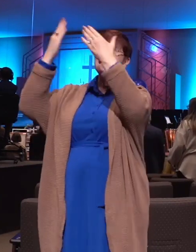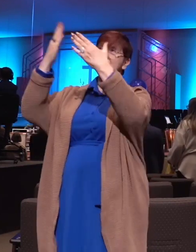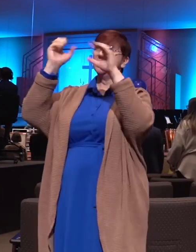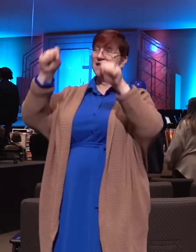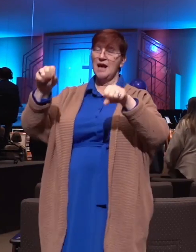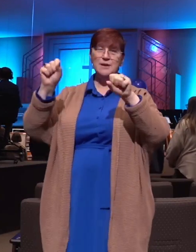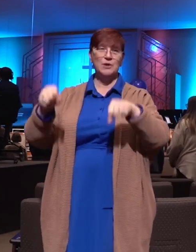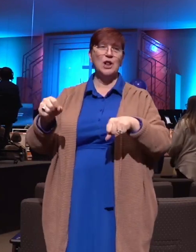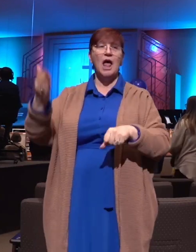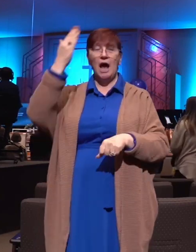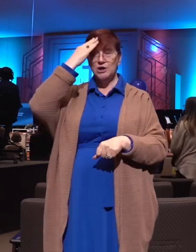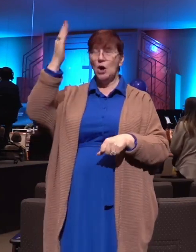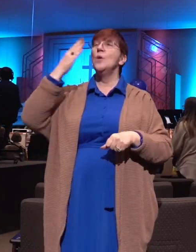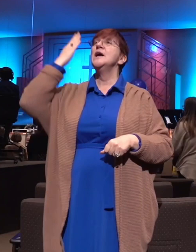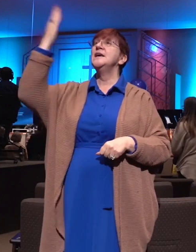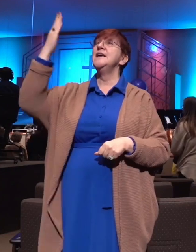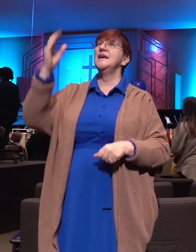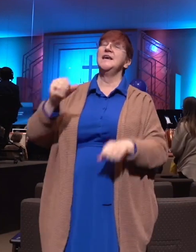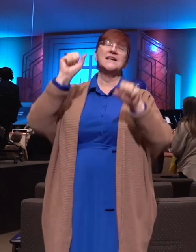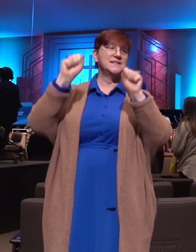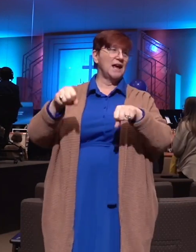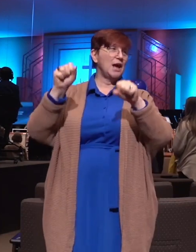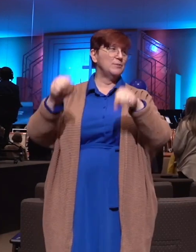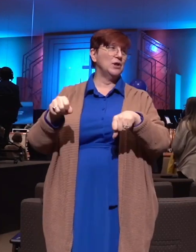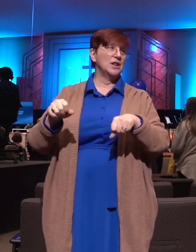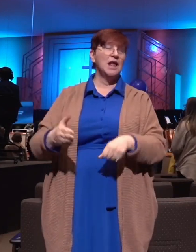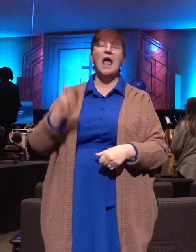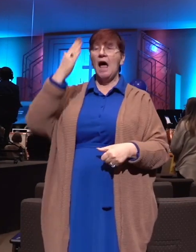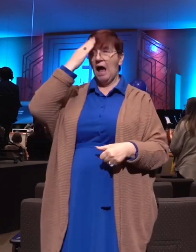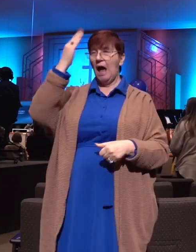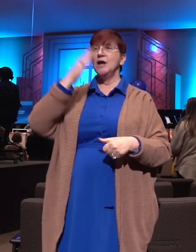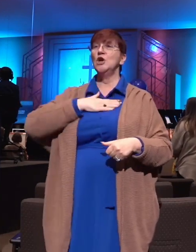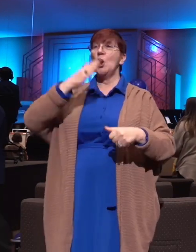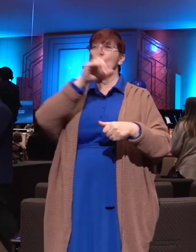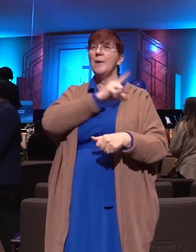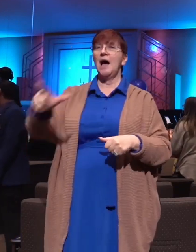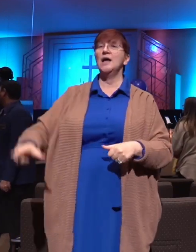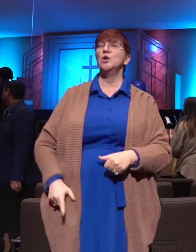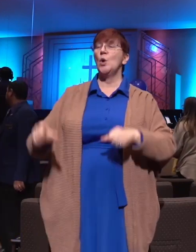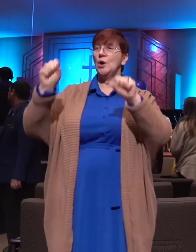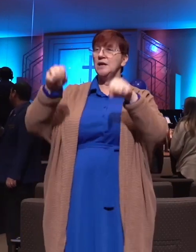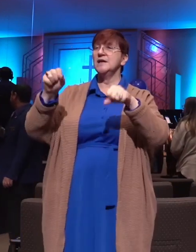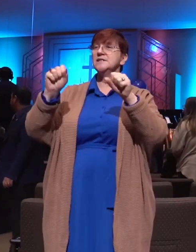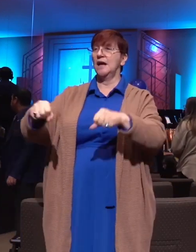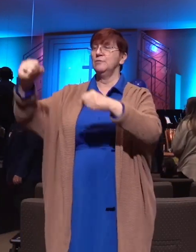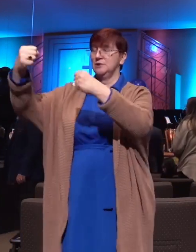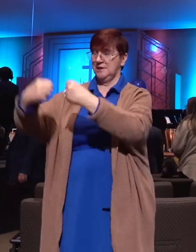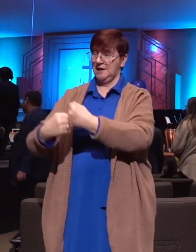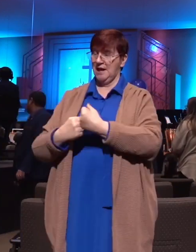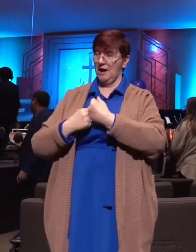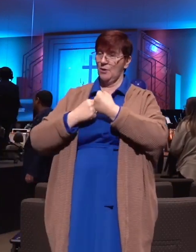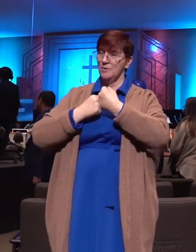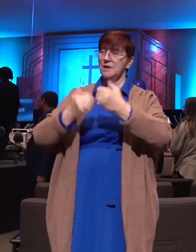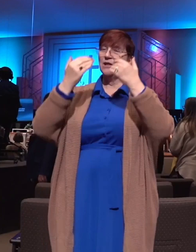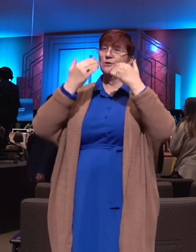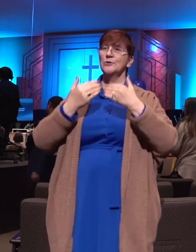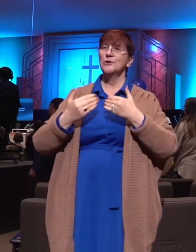i know he's able i know my lord is able to carry me through